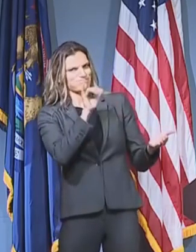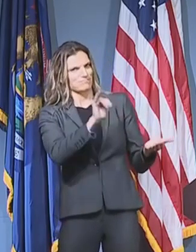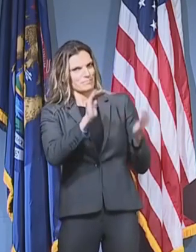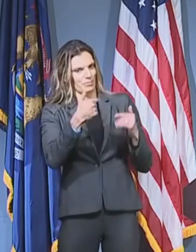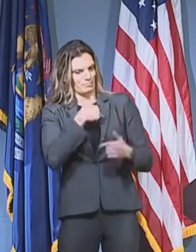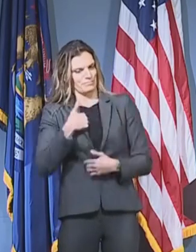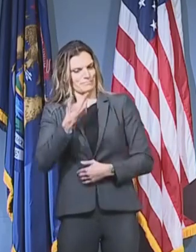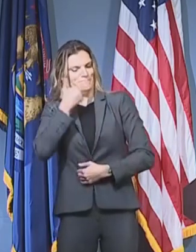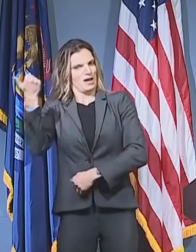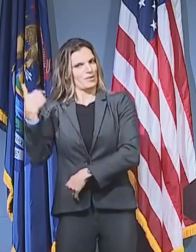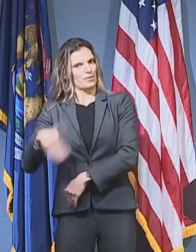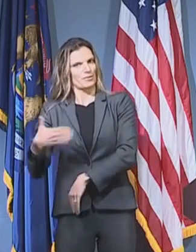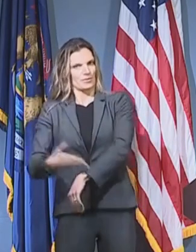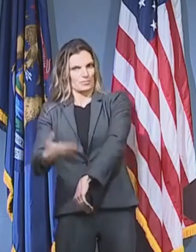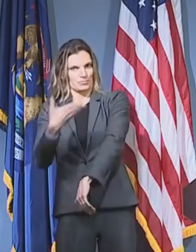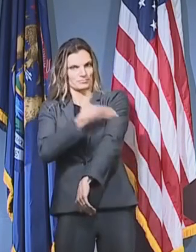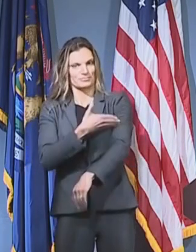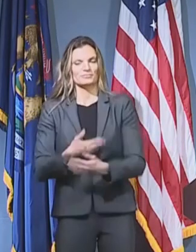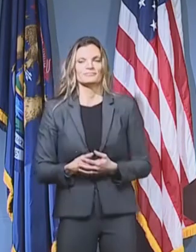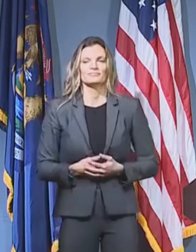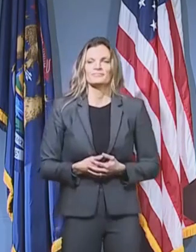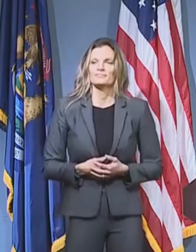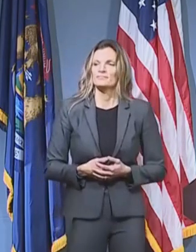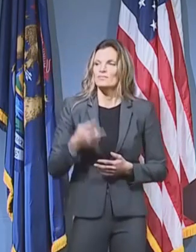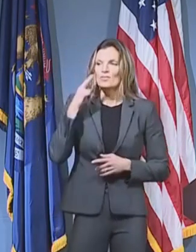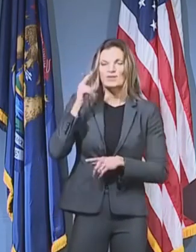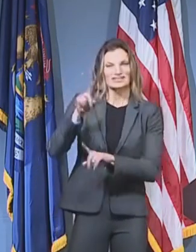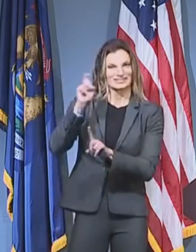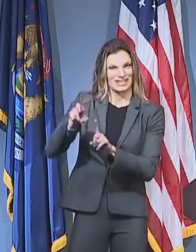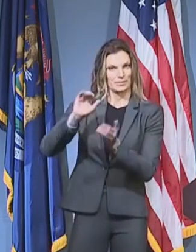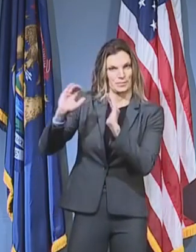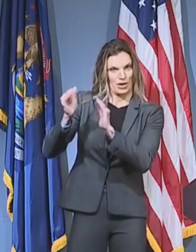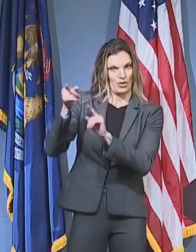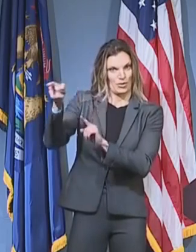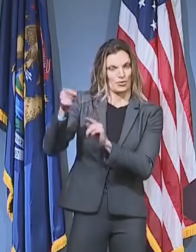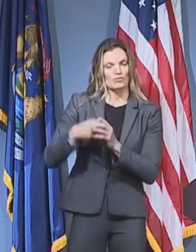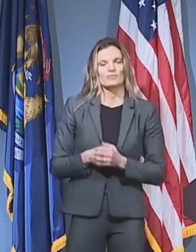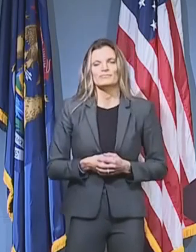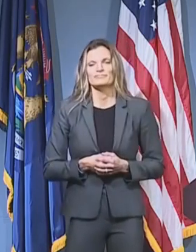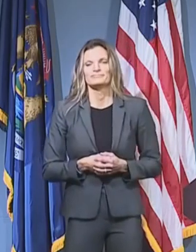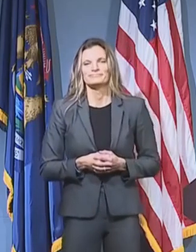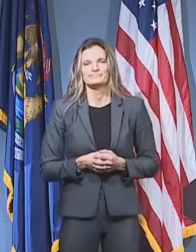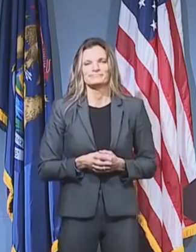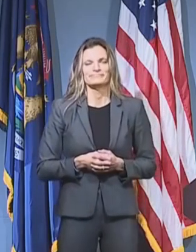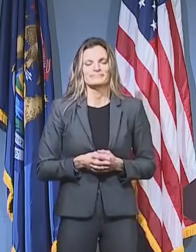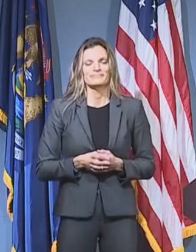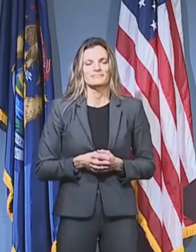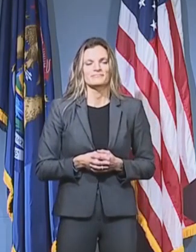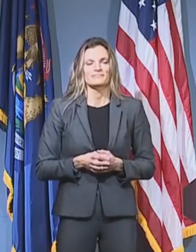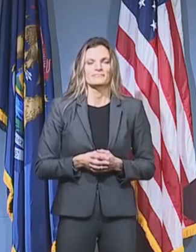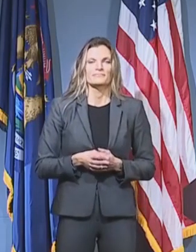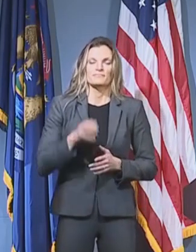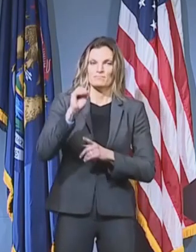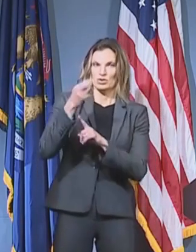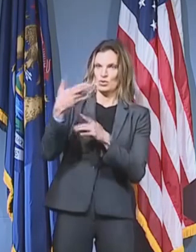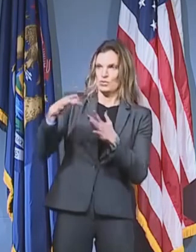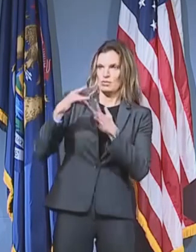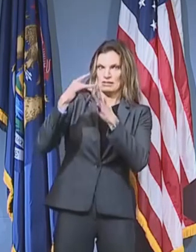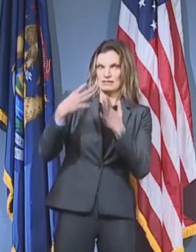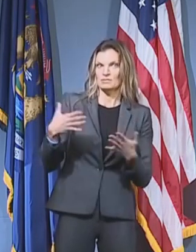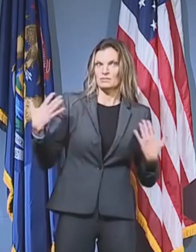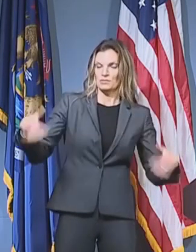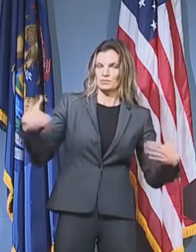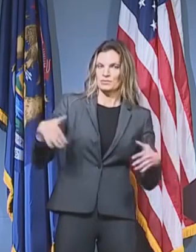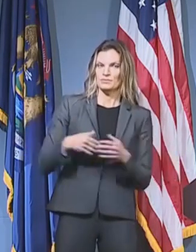Texas has plotted on this as well and you can see Michigan is leading. As you also can see here, our testing